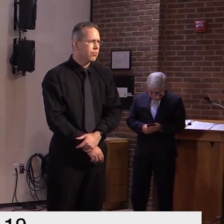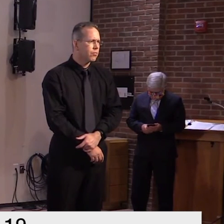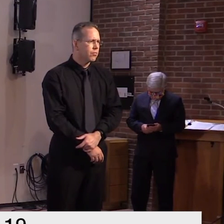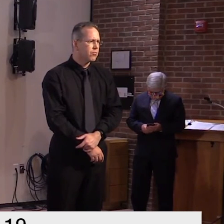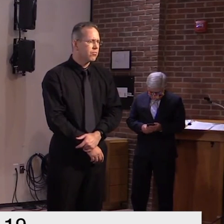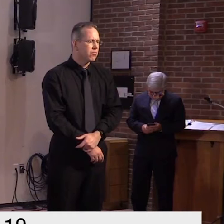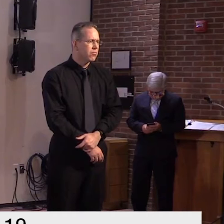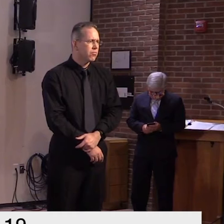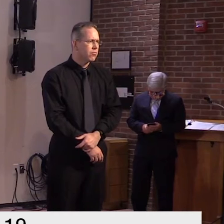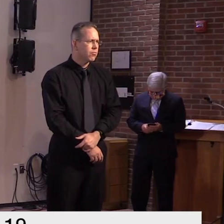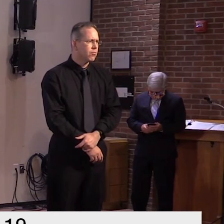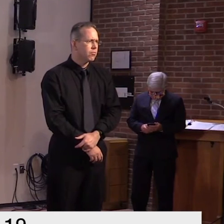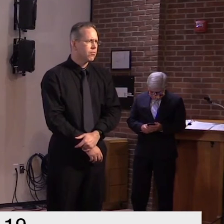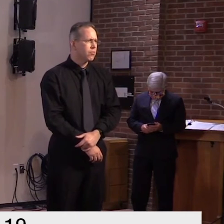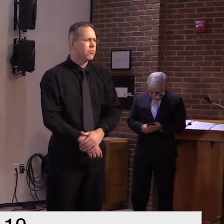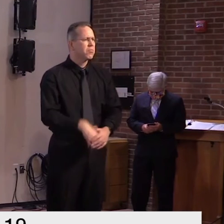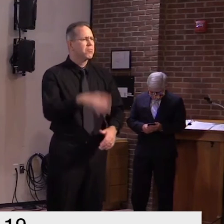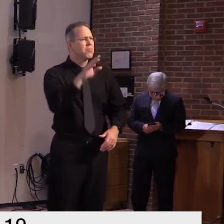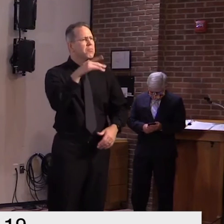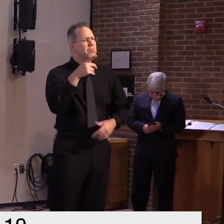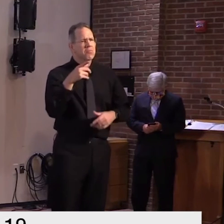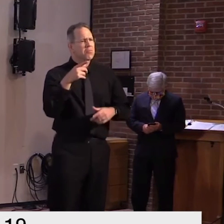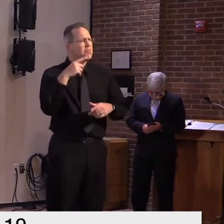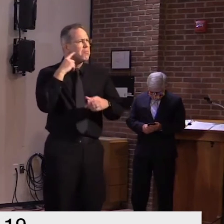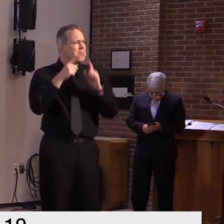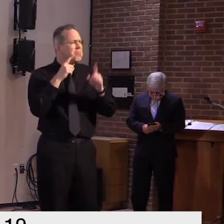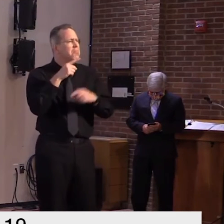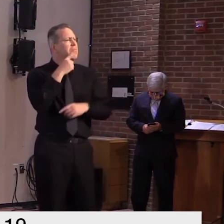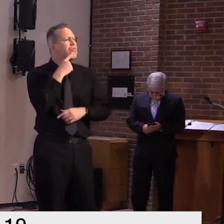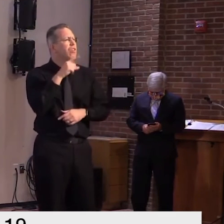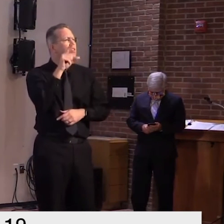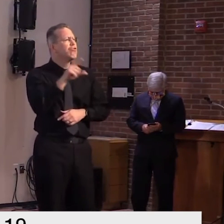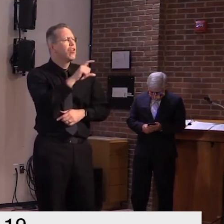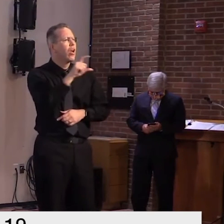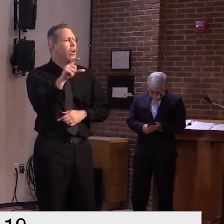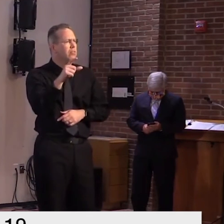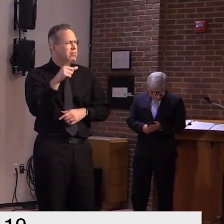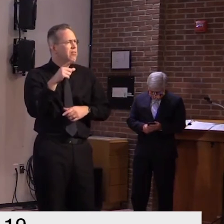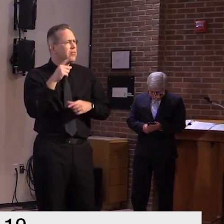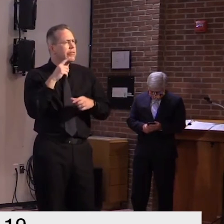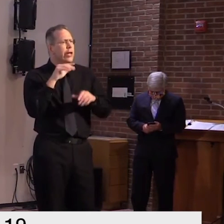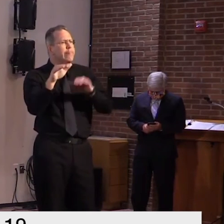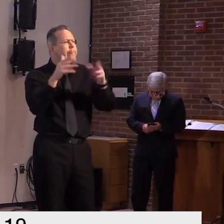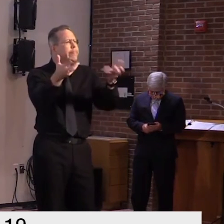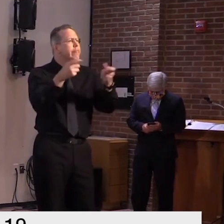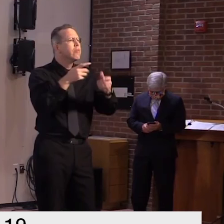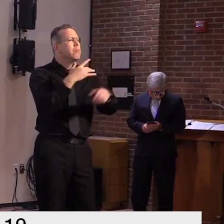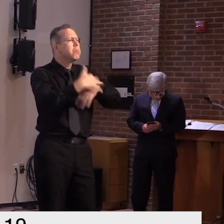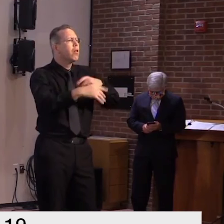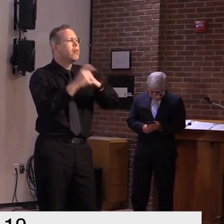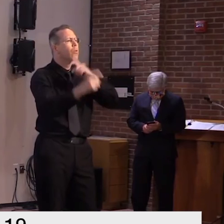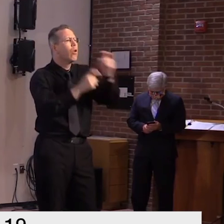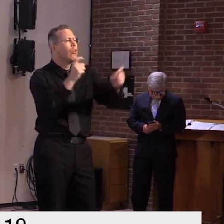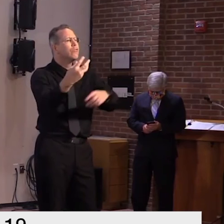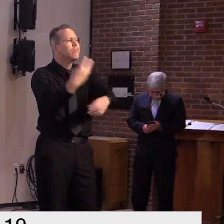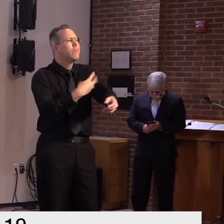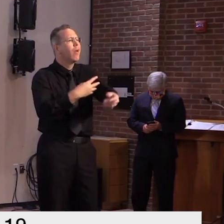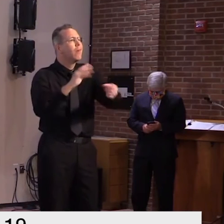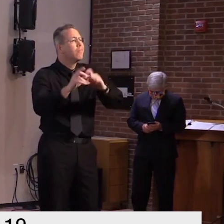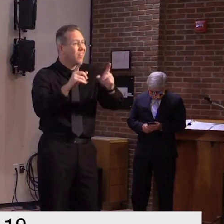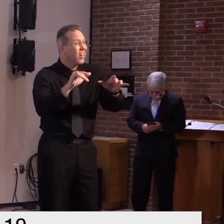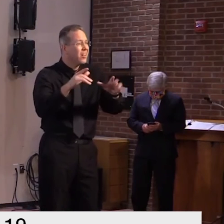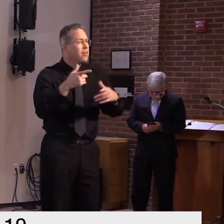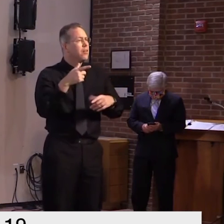the small percentage of people you expect to see with antibodies